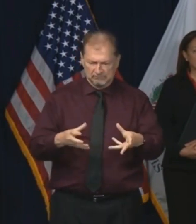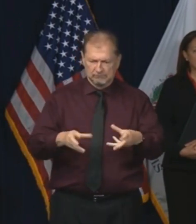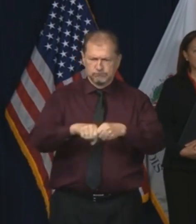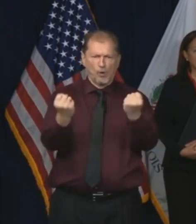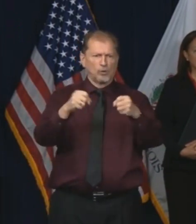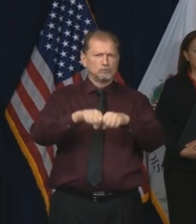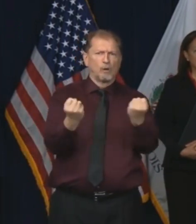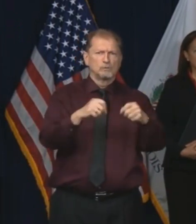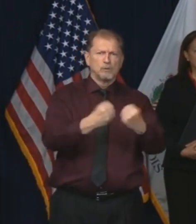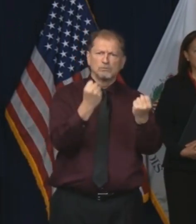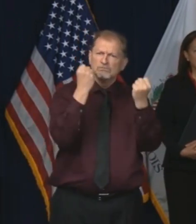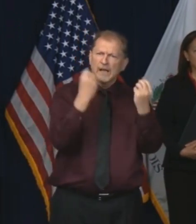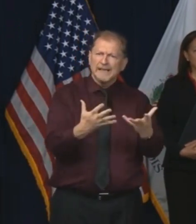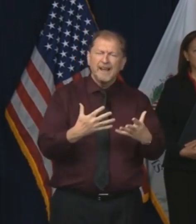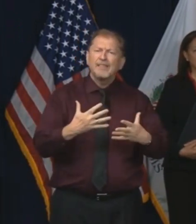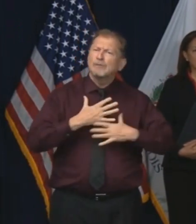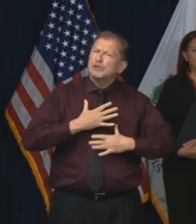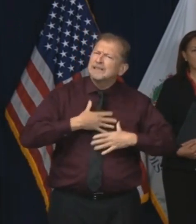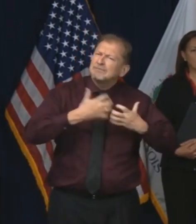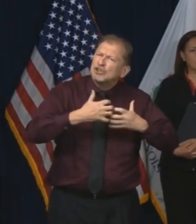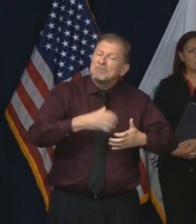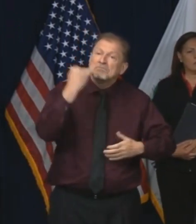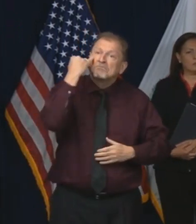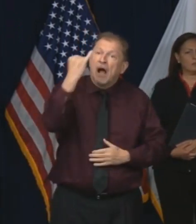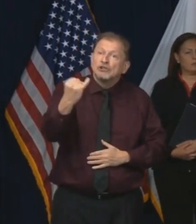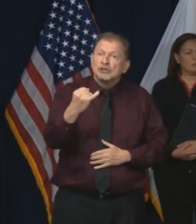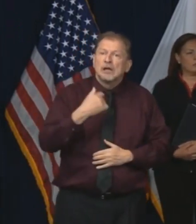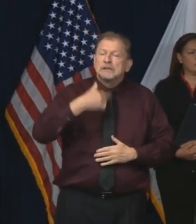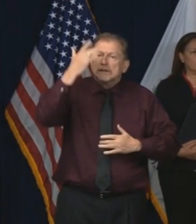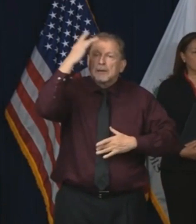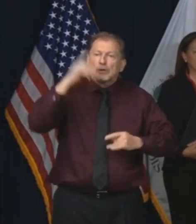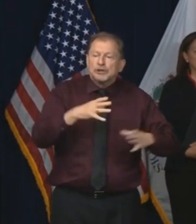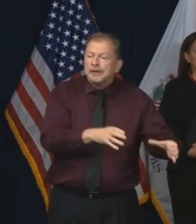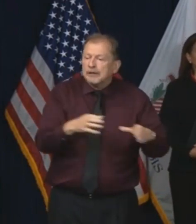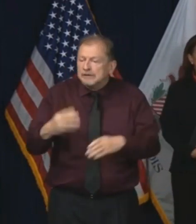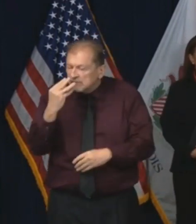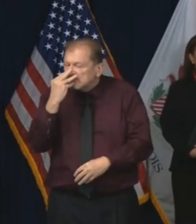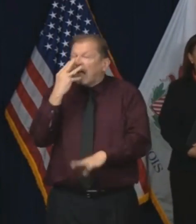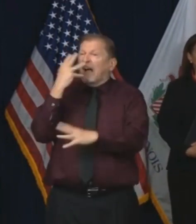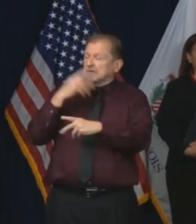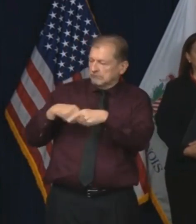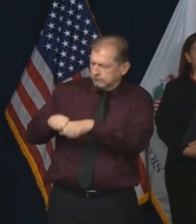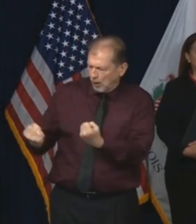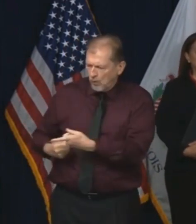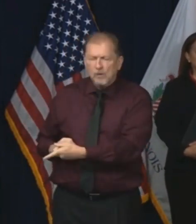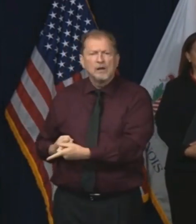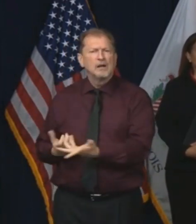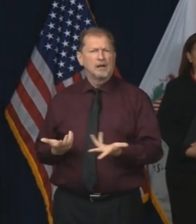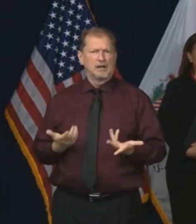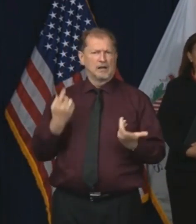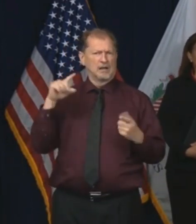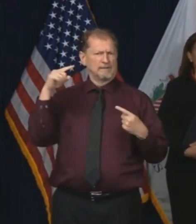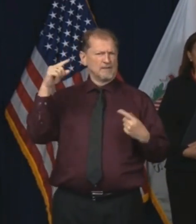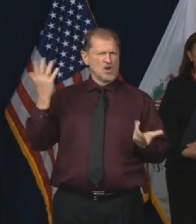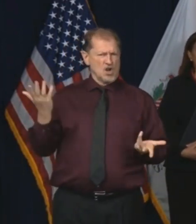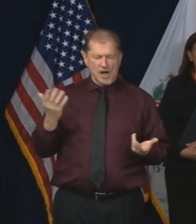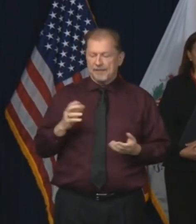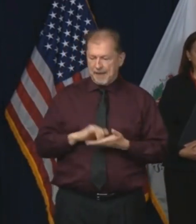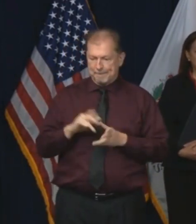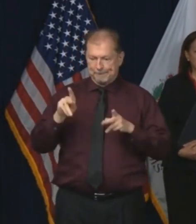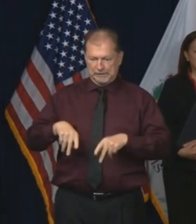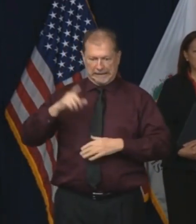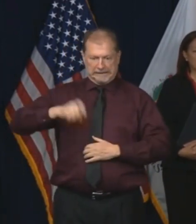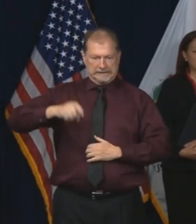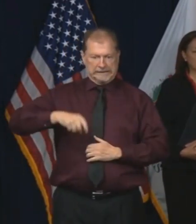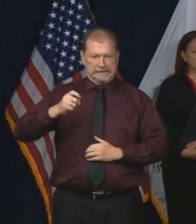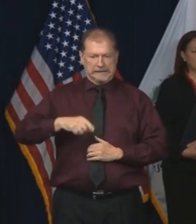didn't work. Ventilators. Can you imagine sending that to a hospital and having that proposed for use on somebody who needs it